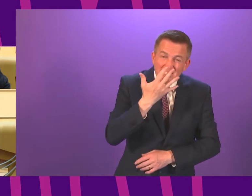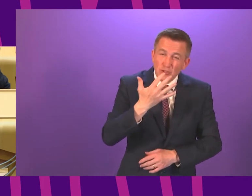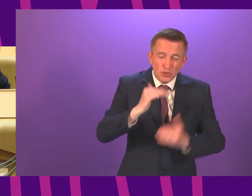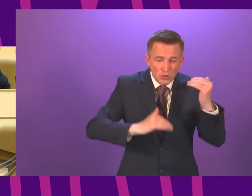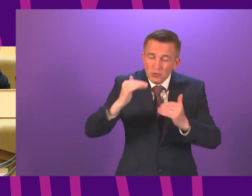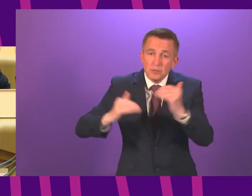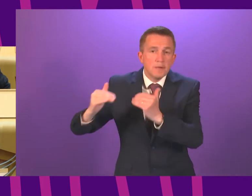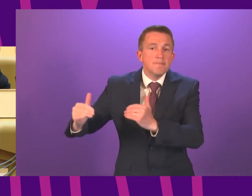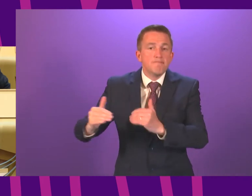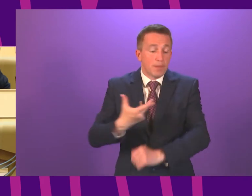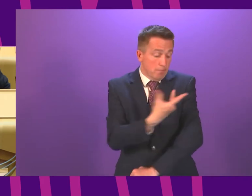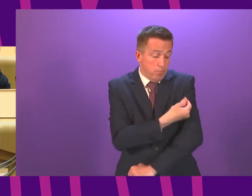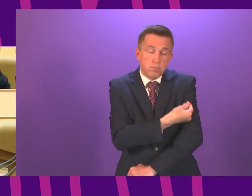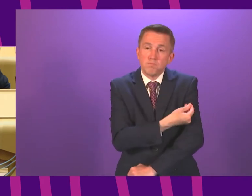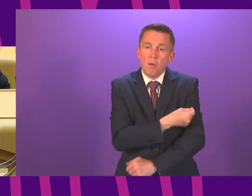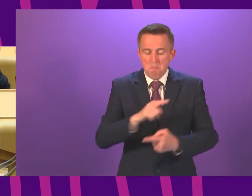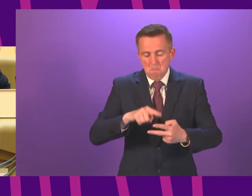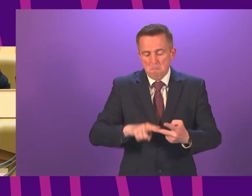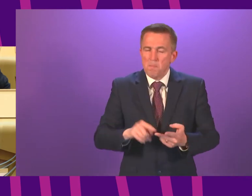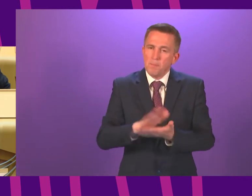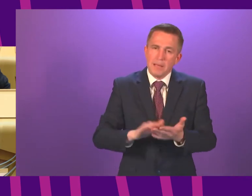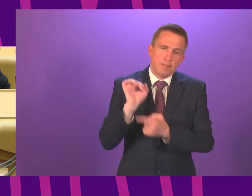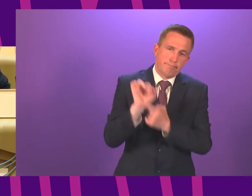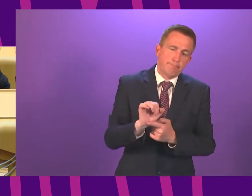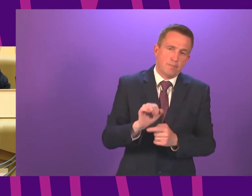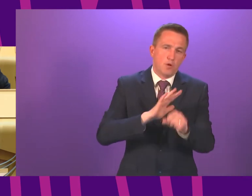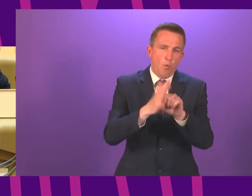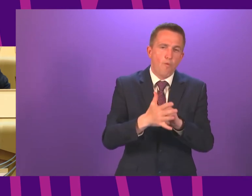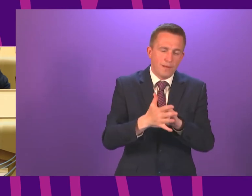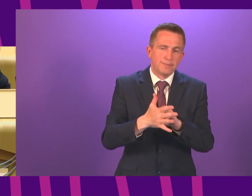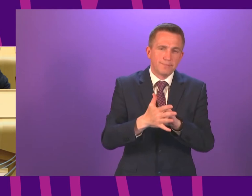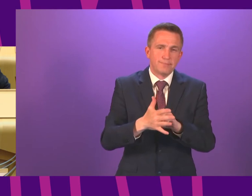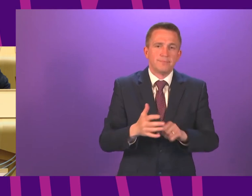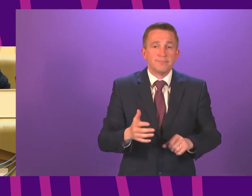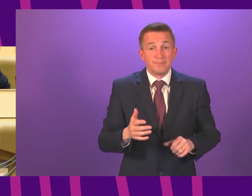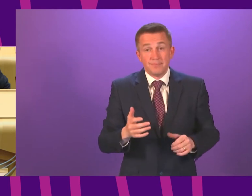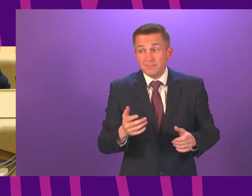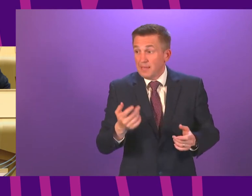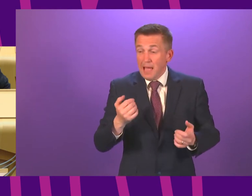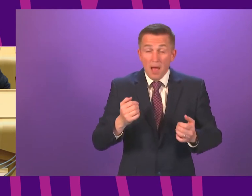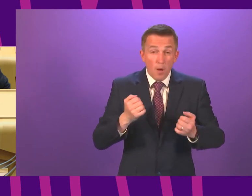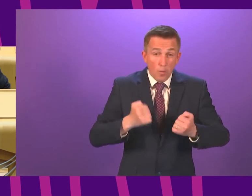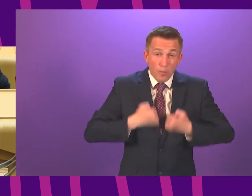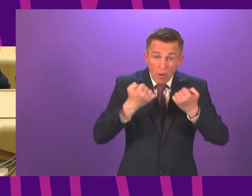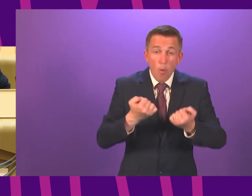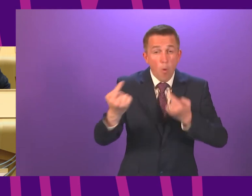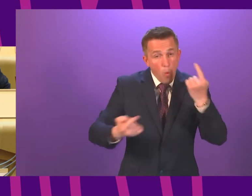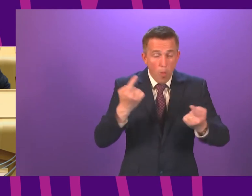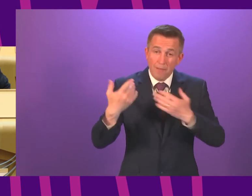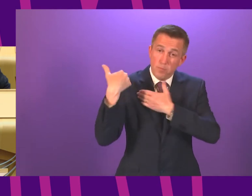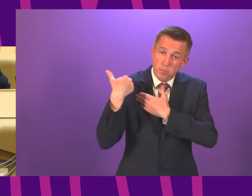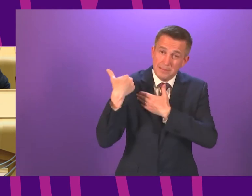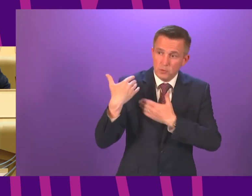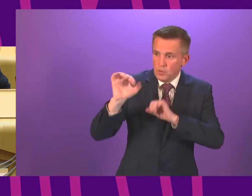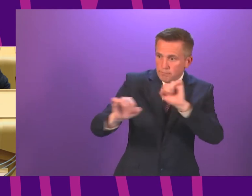likely that we will become badly ill from COVID. But it's also part of our wider civic duty to each other. It means that all of us can